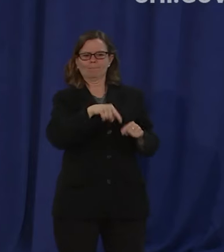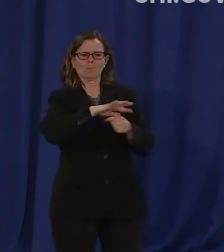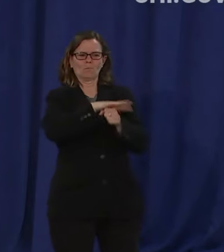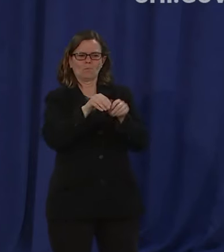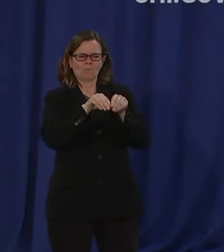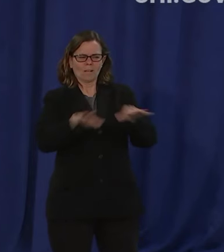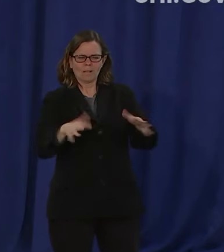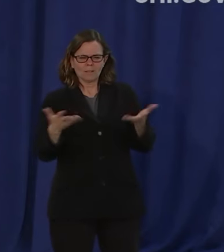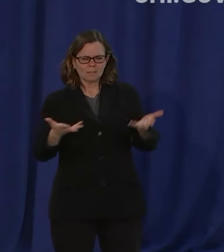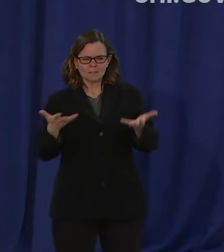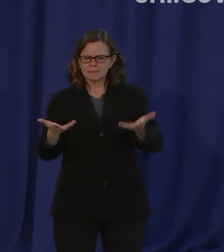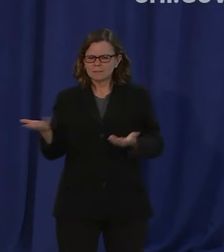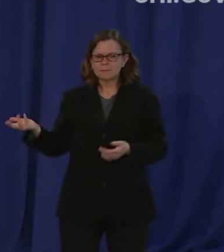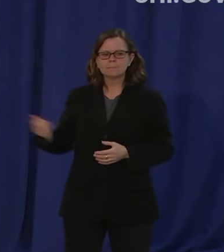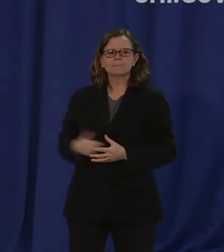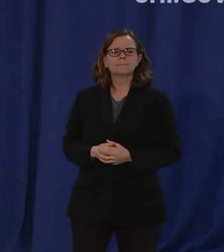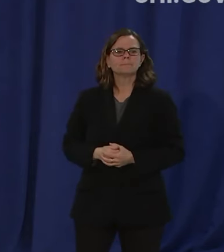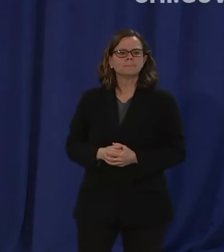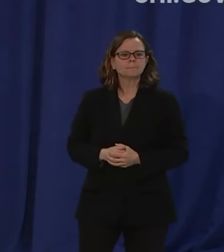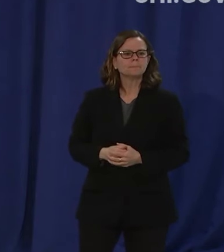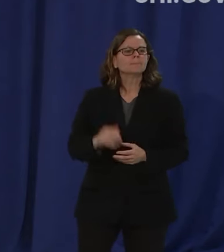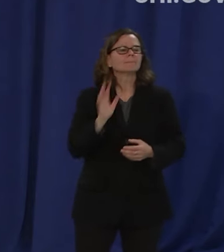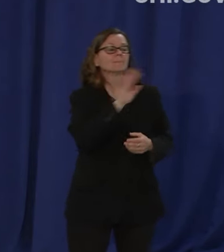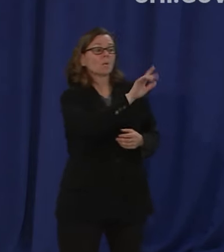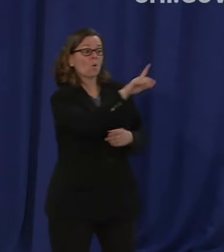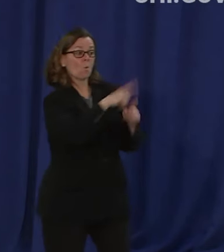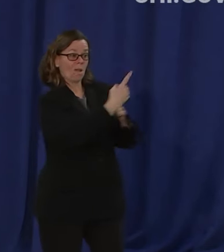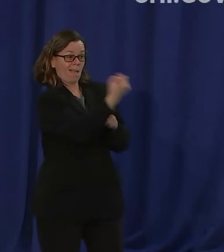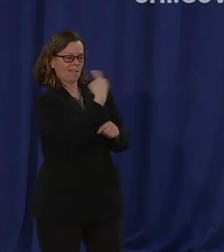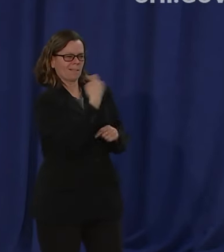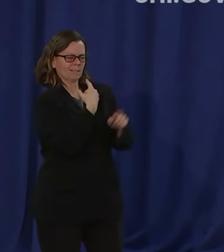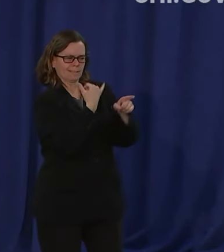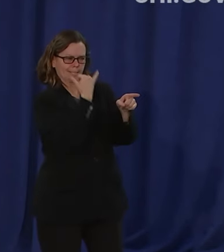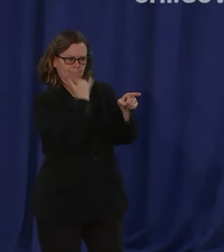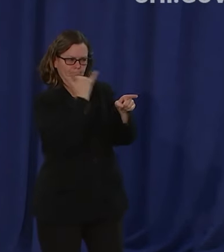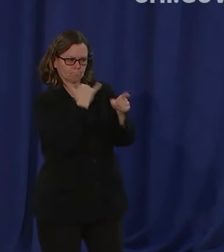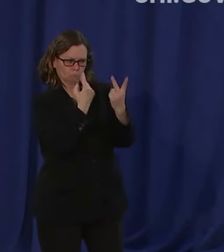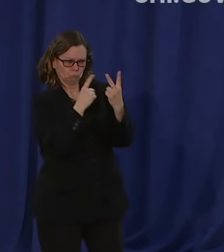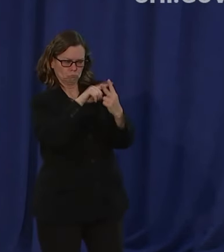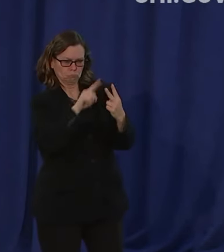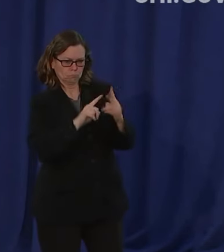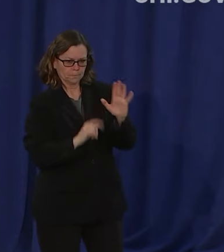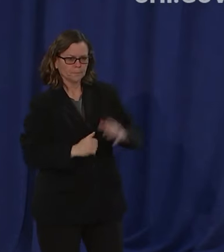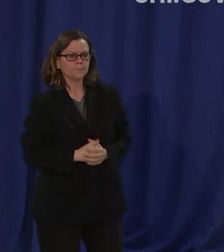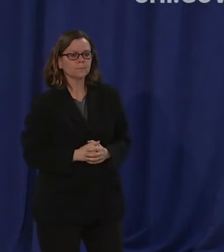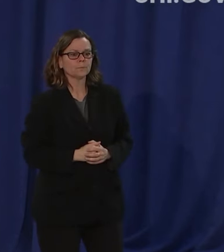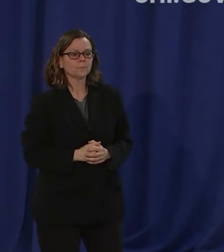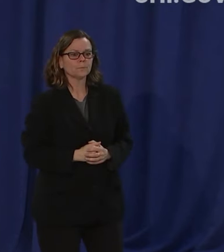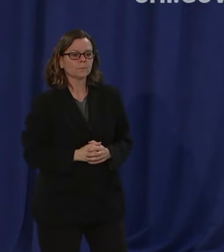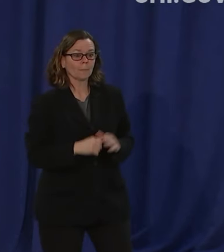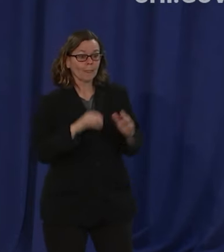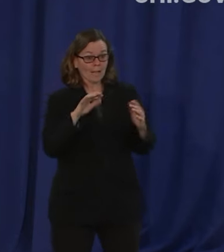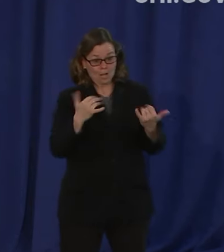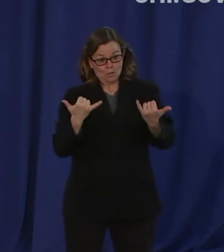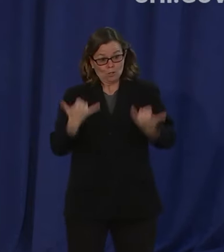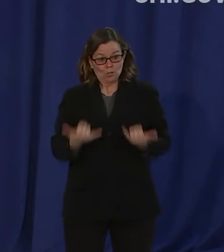number one um the ordinance today isn't about um airlines um and it um i can't remember now the first part of the